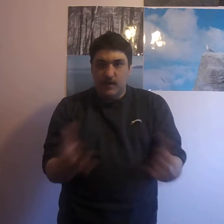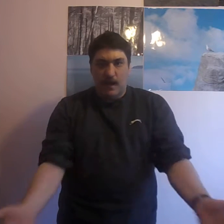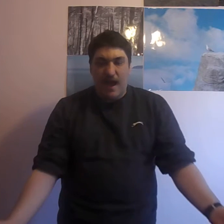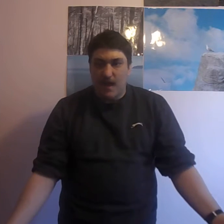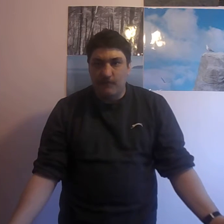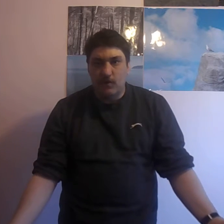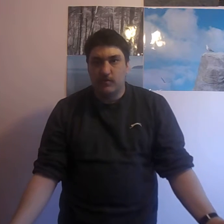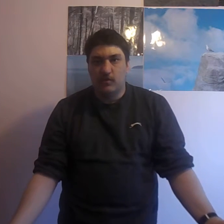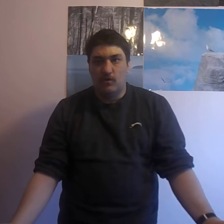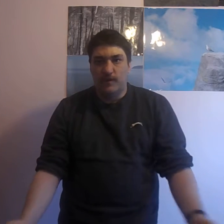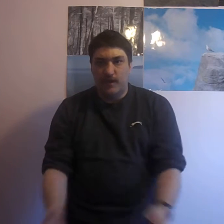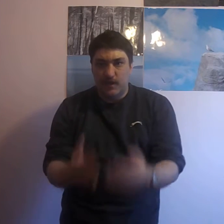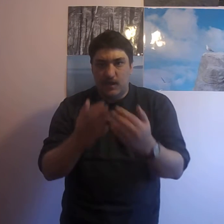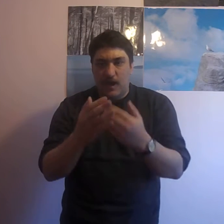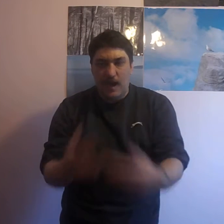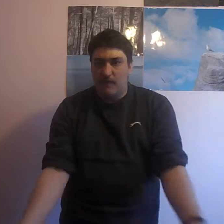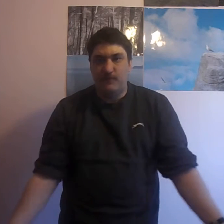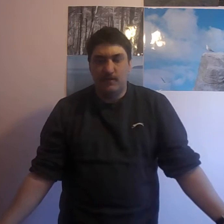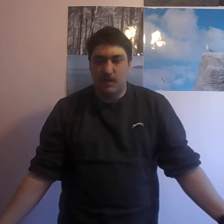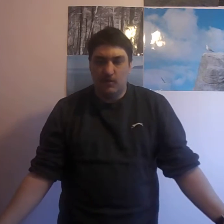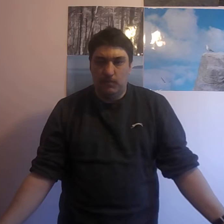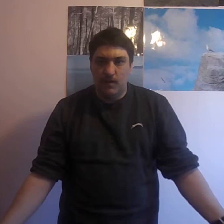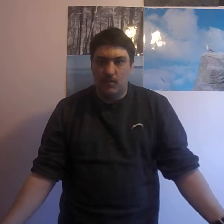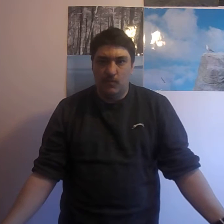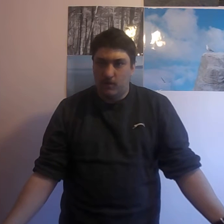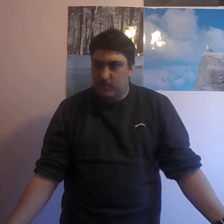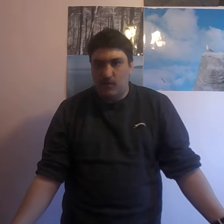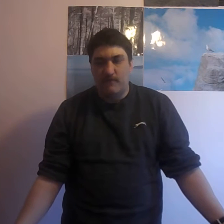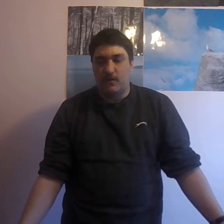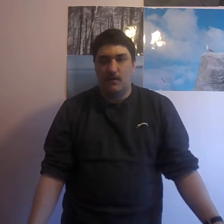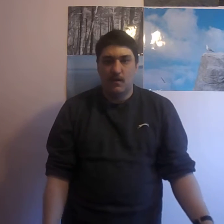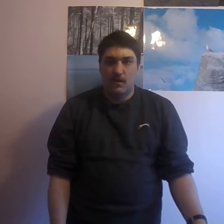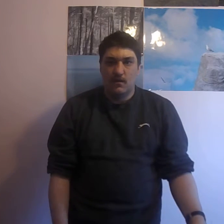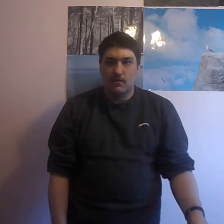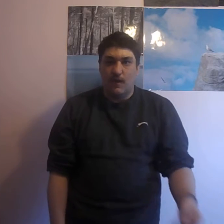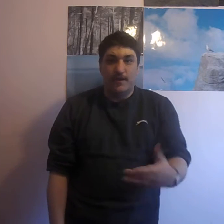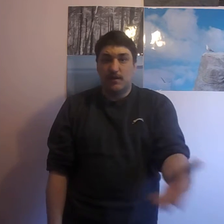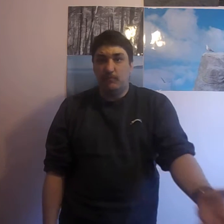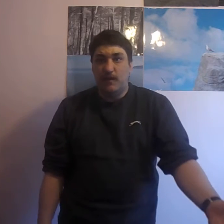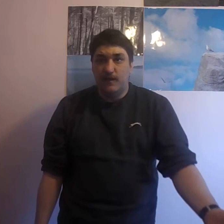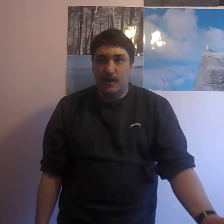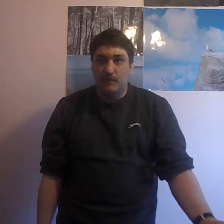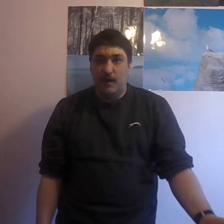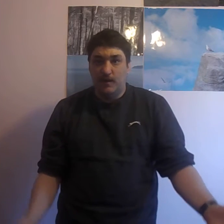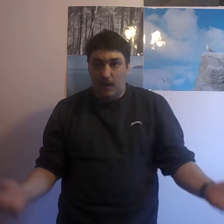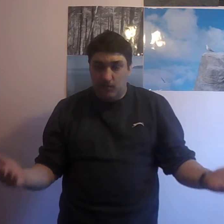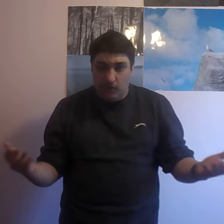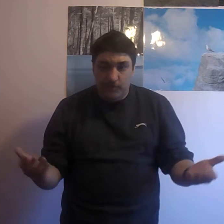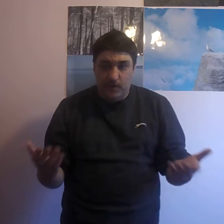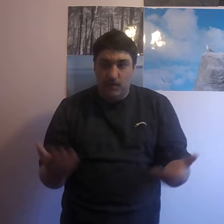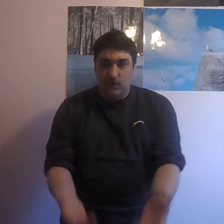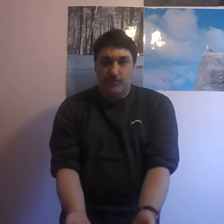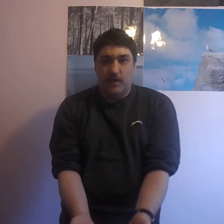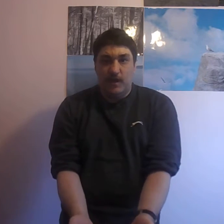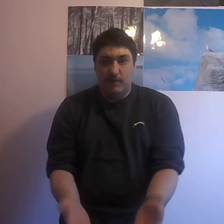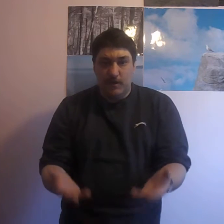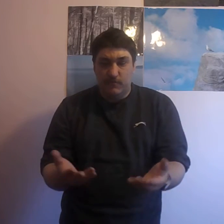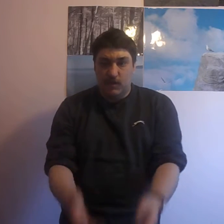have a story. They didn't have a single player whatsoever. So, I didn't play the game. I loved the game, and I've seen the